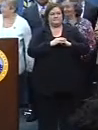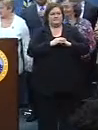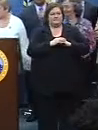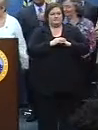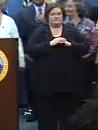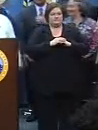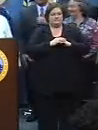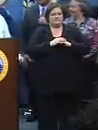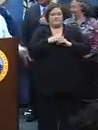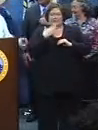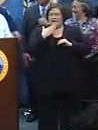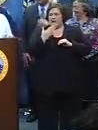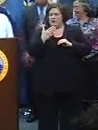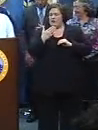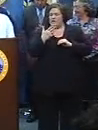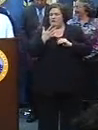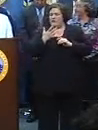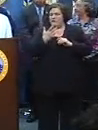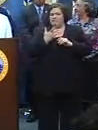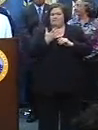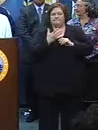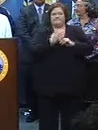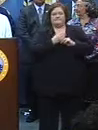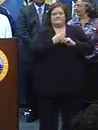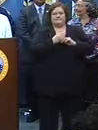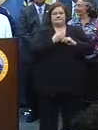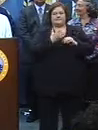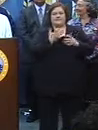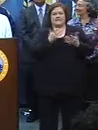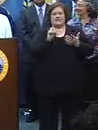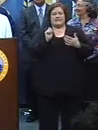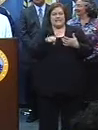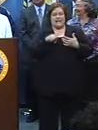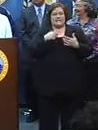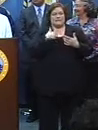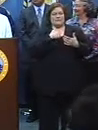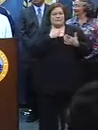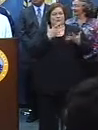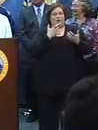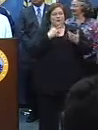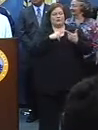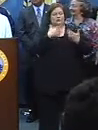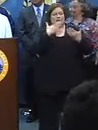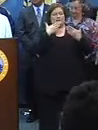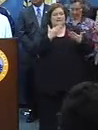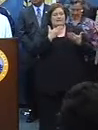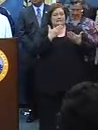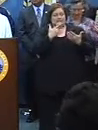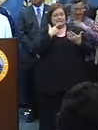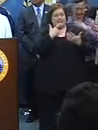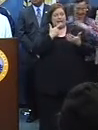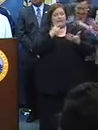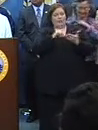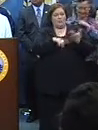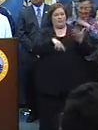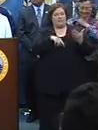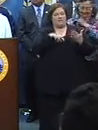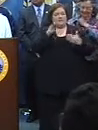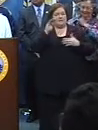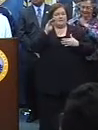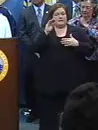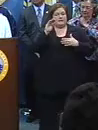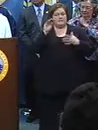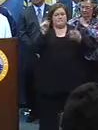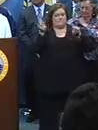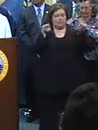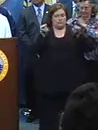Thank you, Mayor. Yes, we want to say that what the administration and